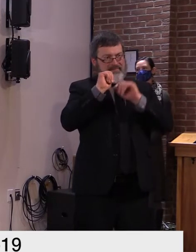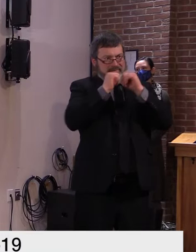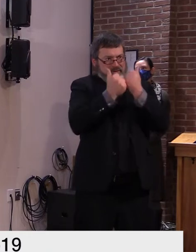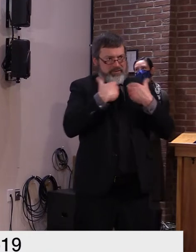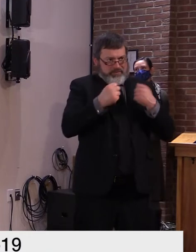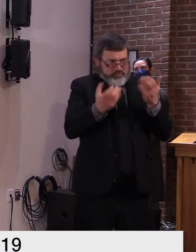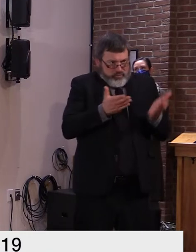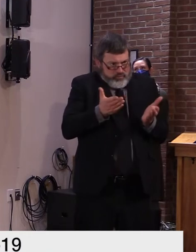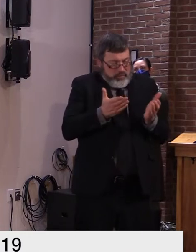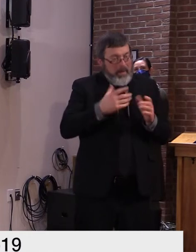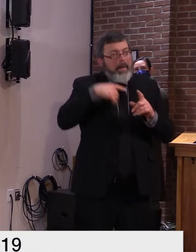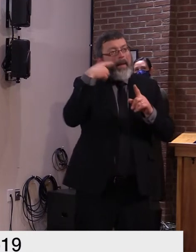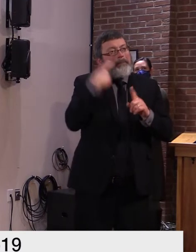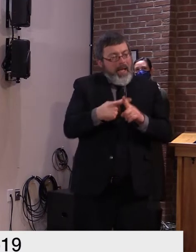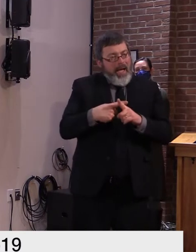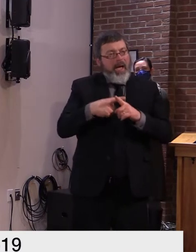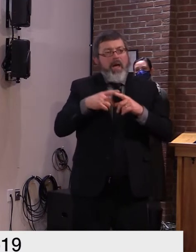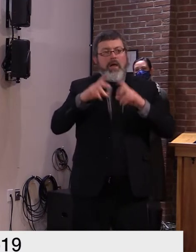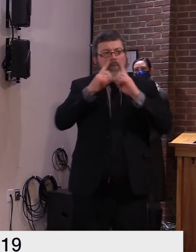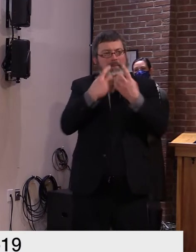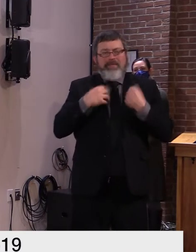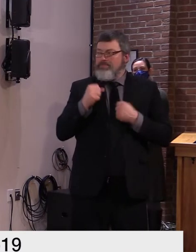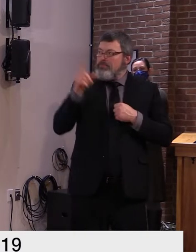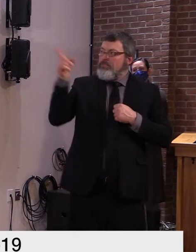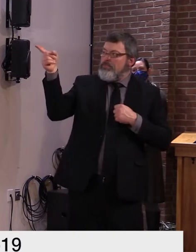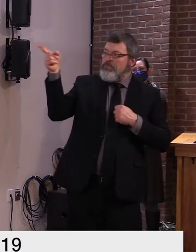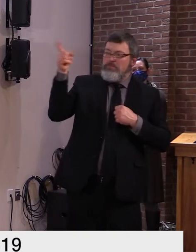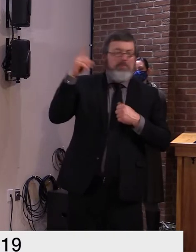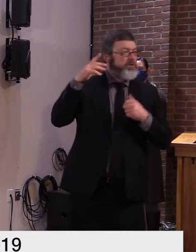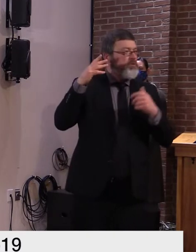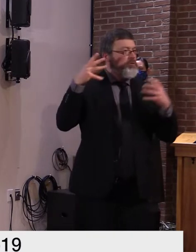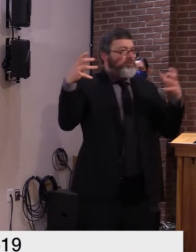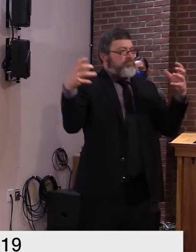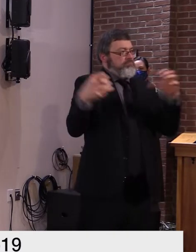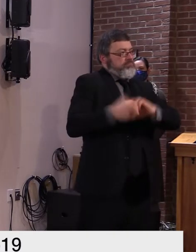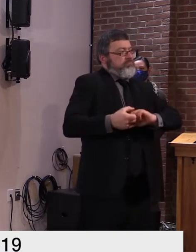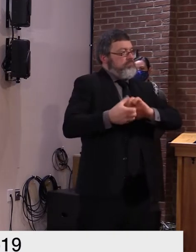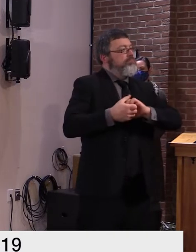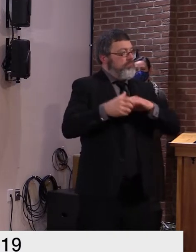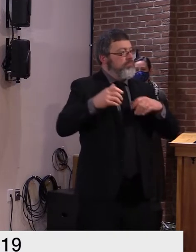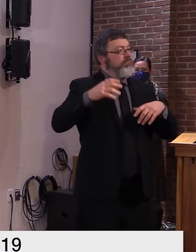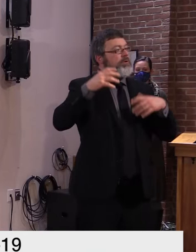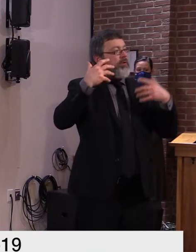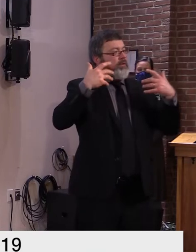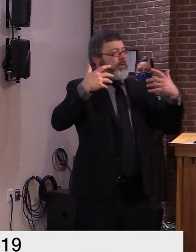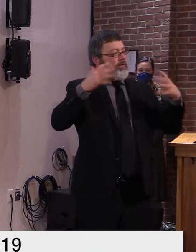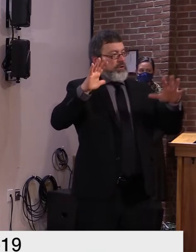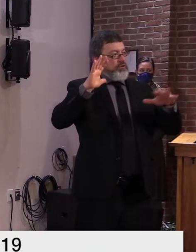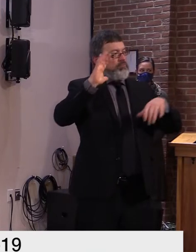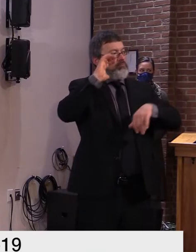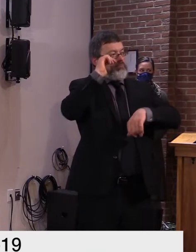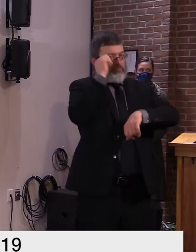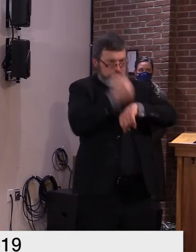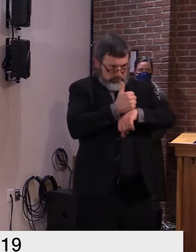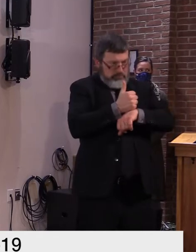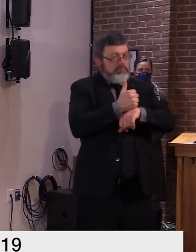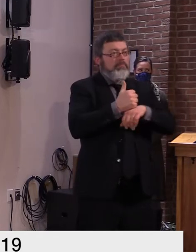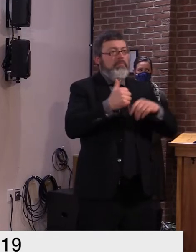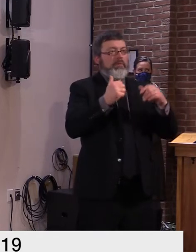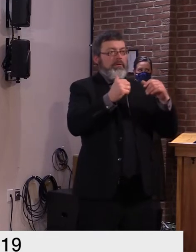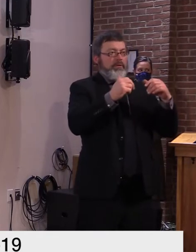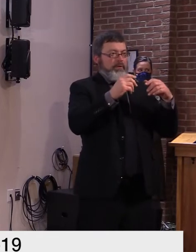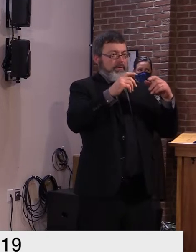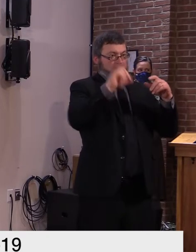and implement the fastest and most efficient testing options available to minimize the burden on the system and again